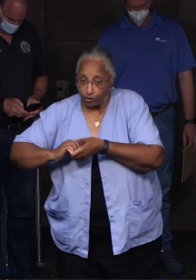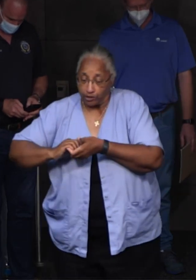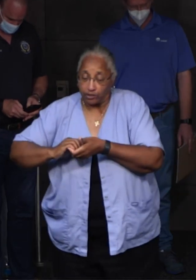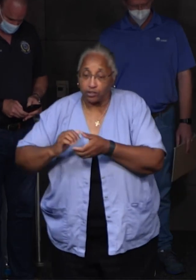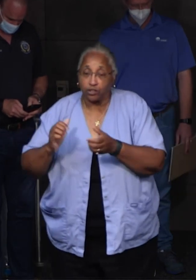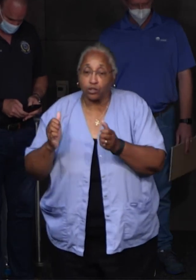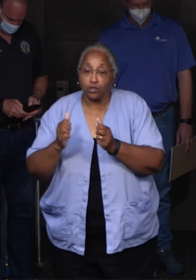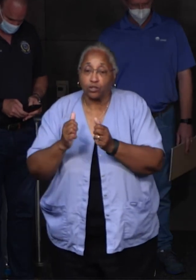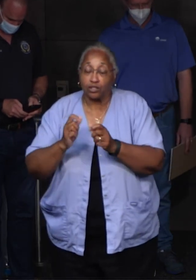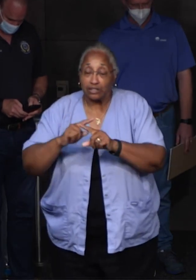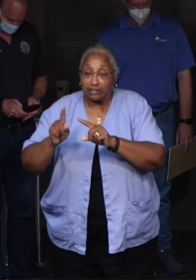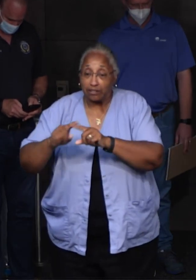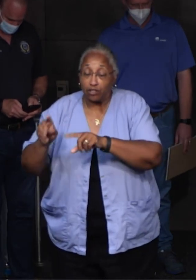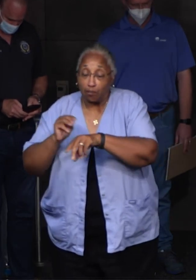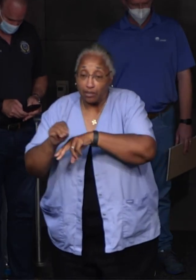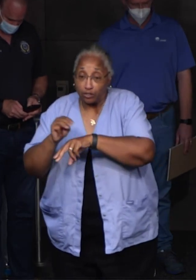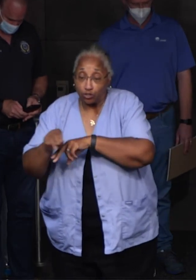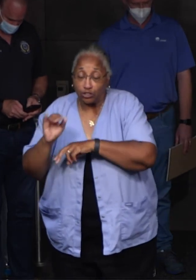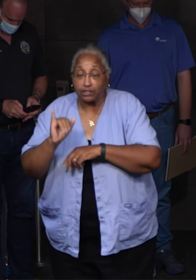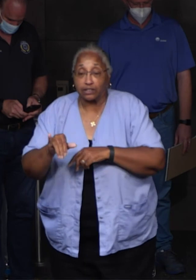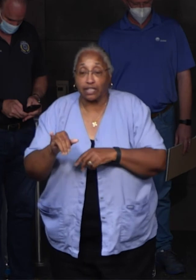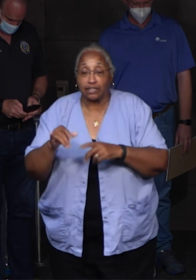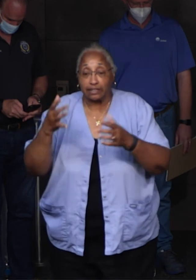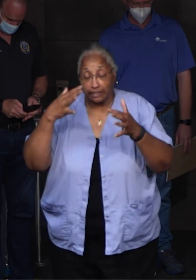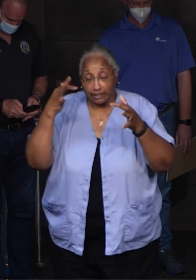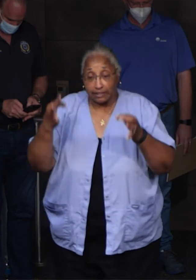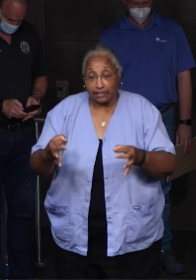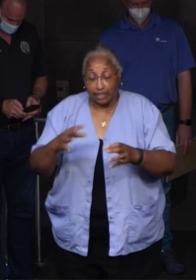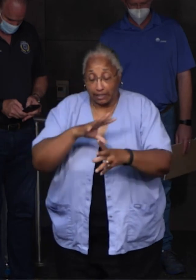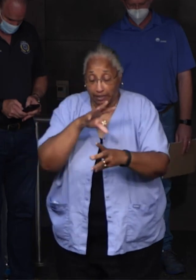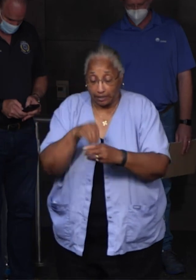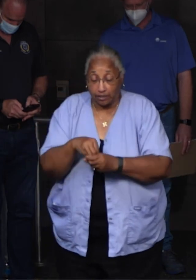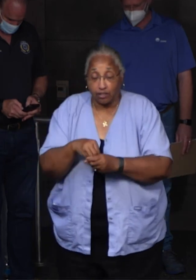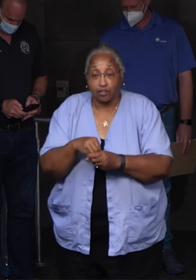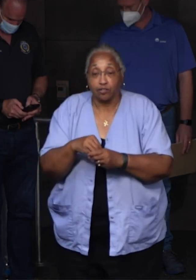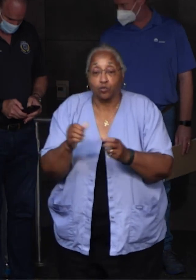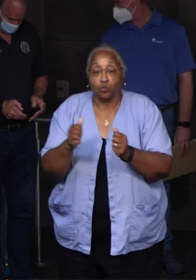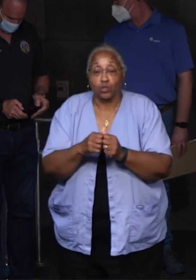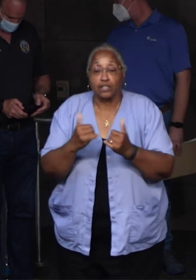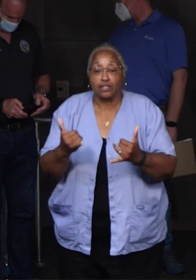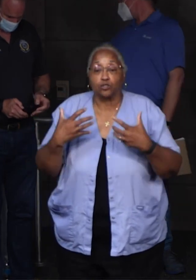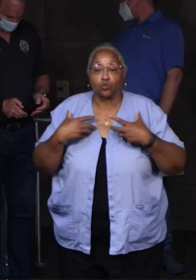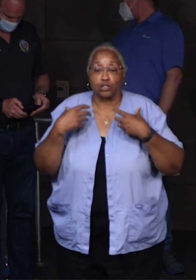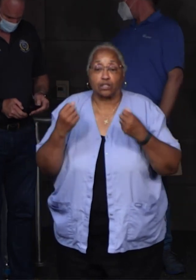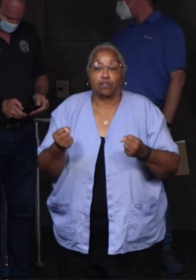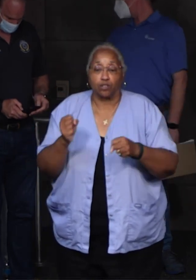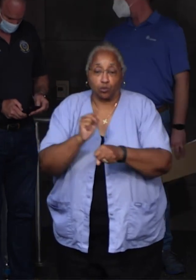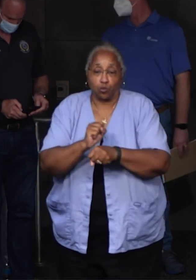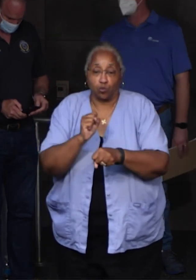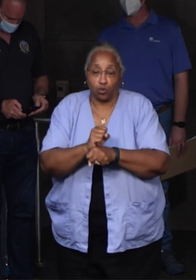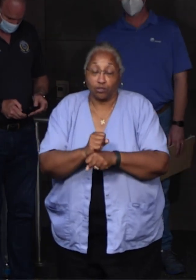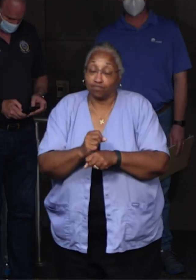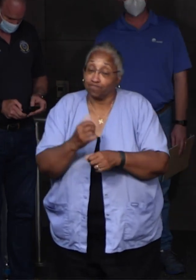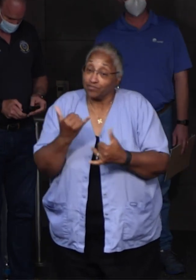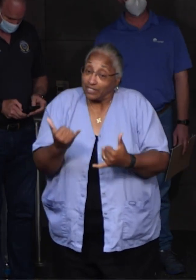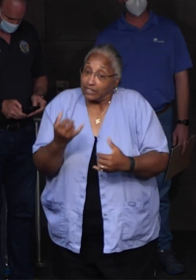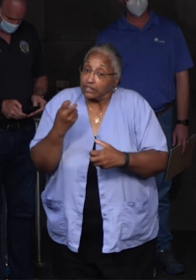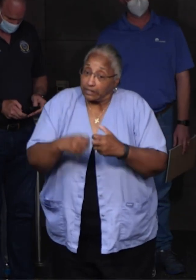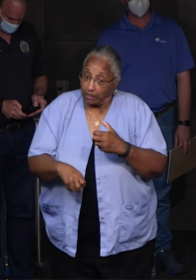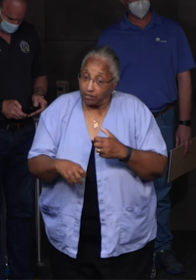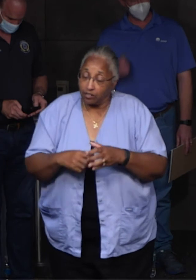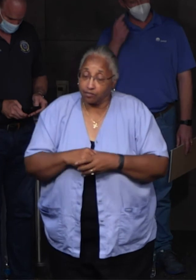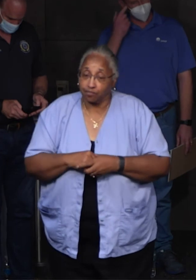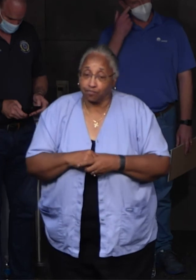our ministries who have decided to get involved with this recovery. It's a very tough one. It's one